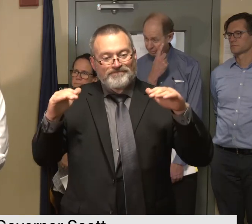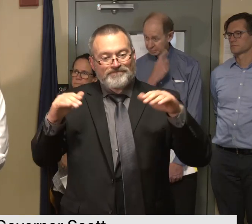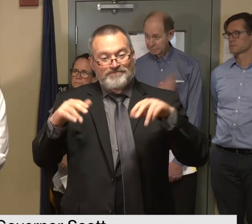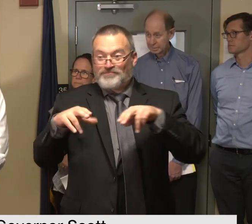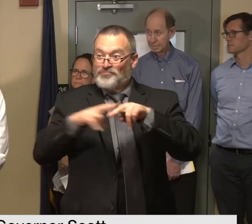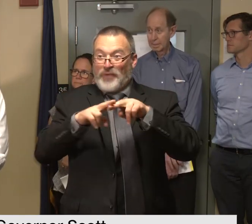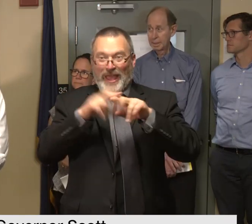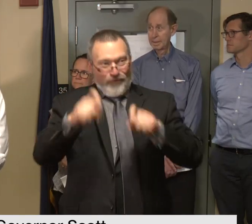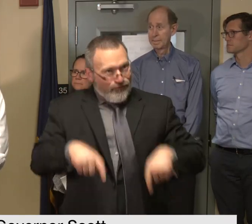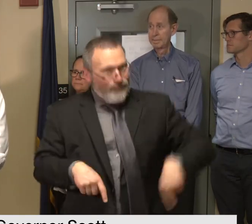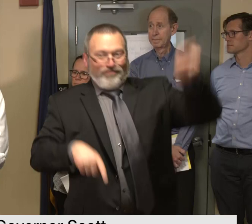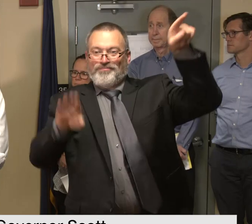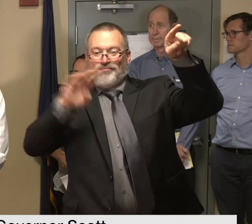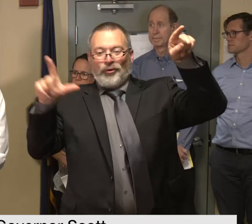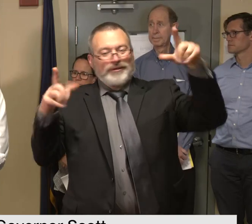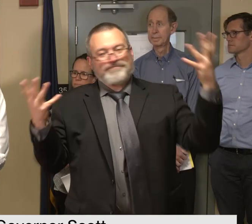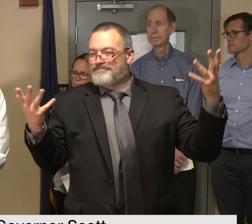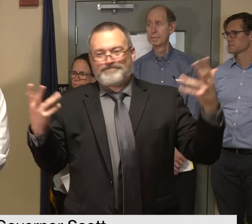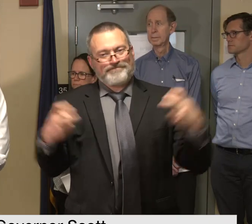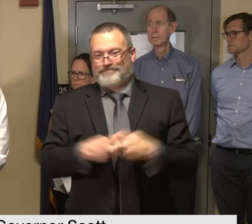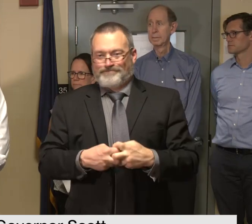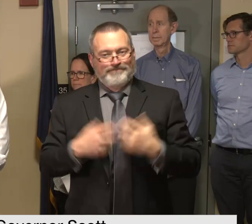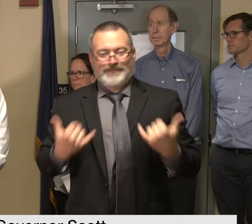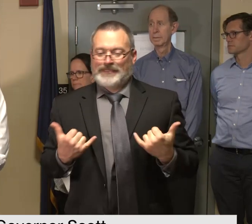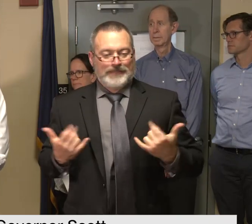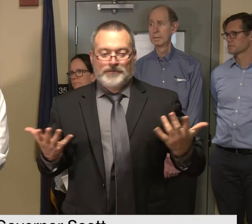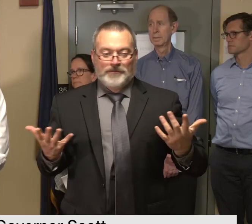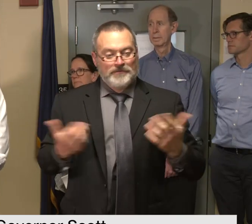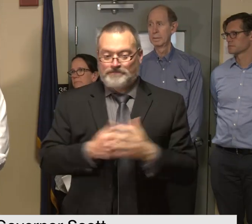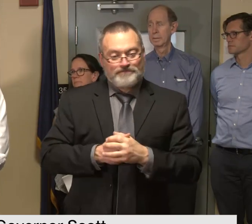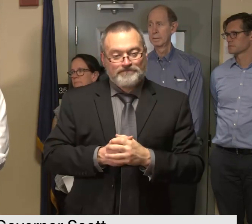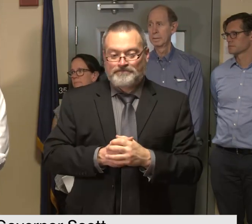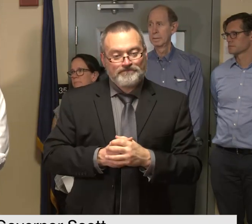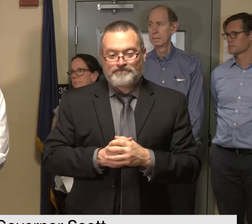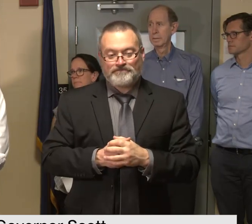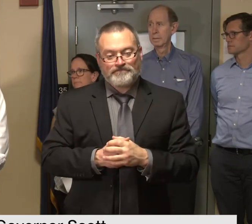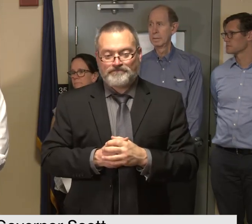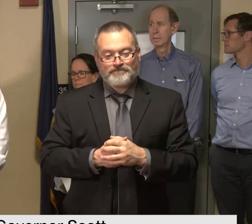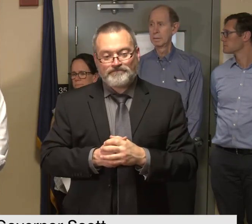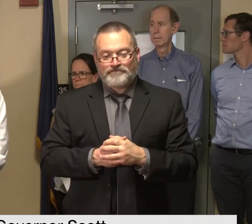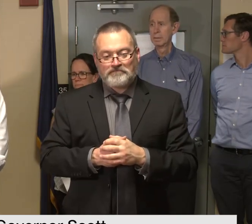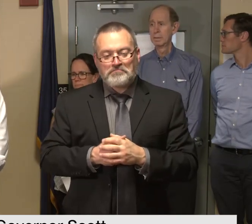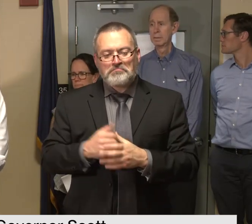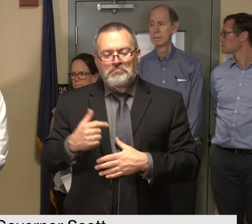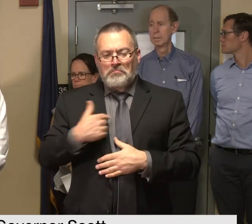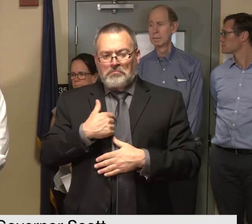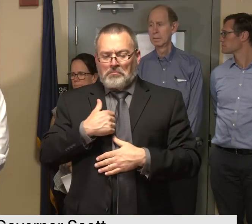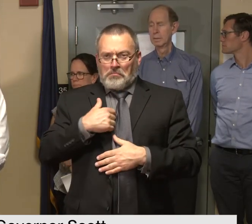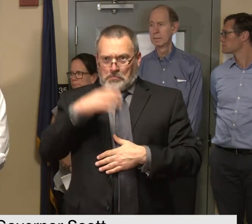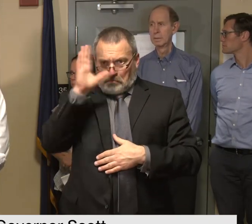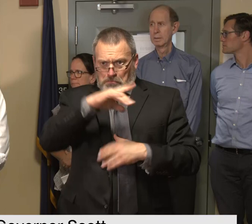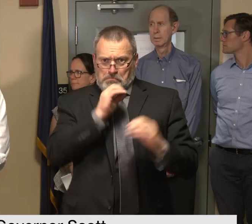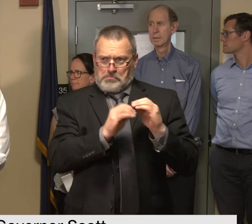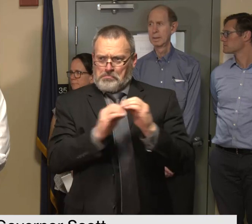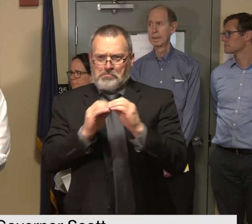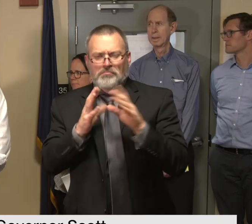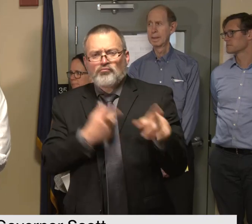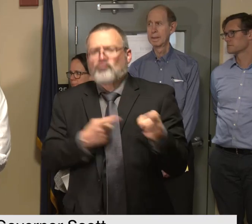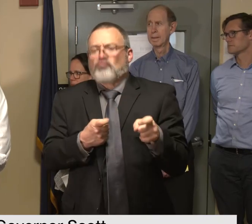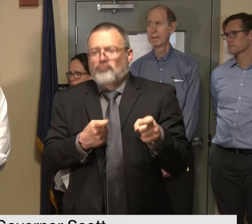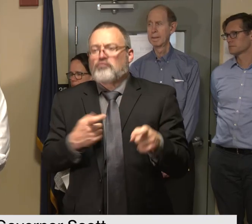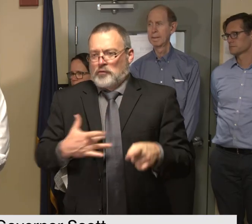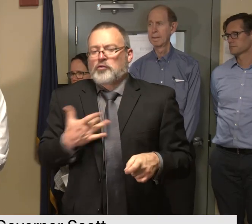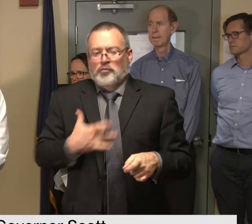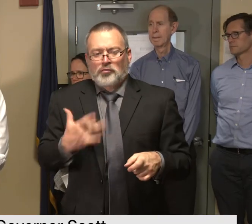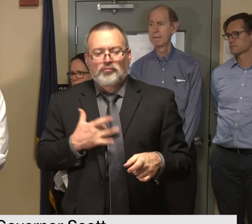vermont rail systems reports they believe that this will be a fairly quick fix the st lawrence